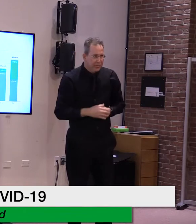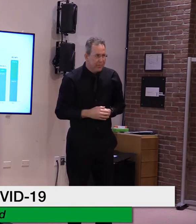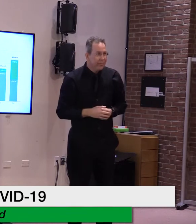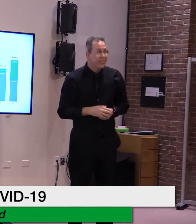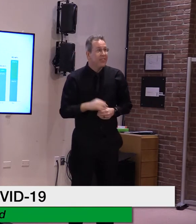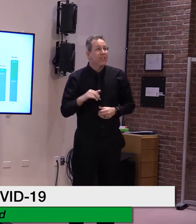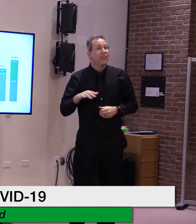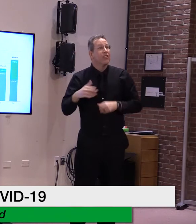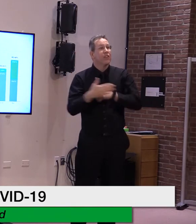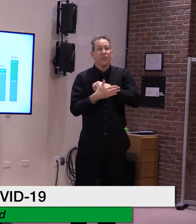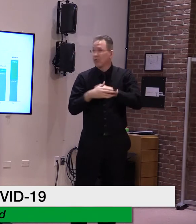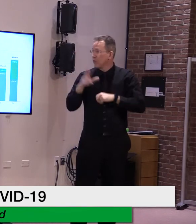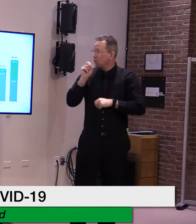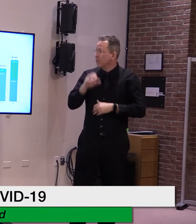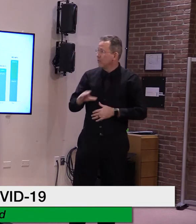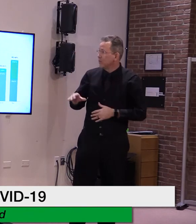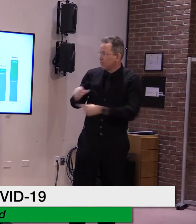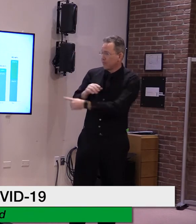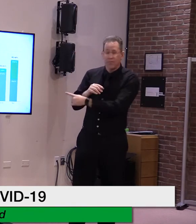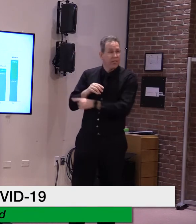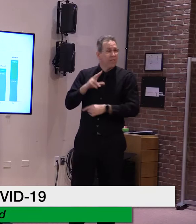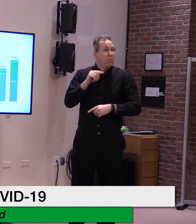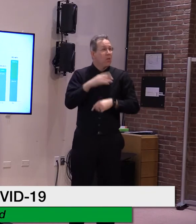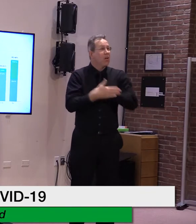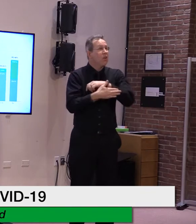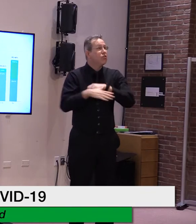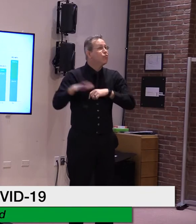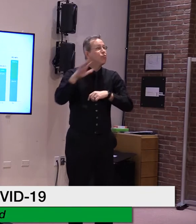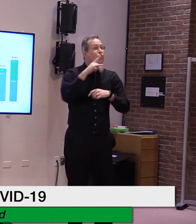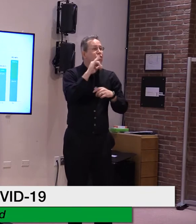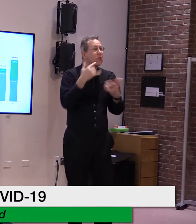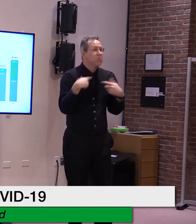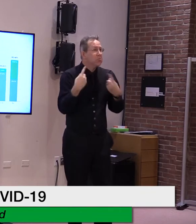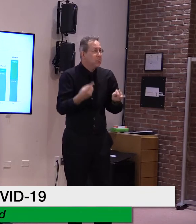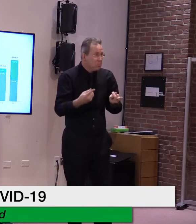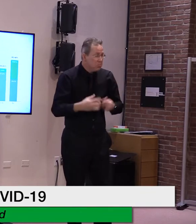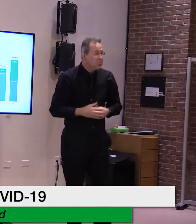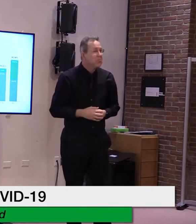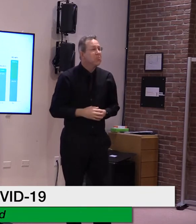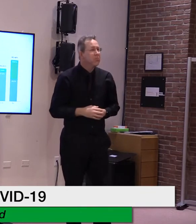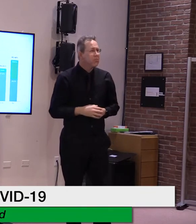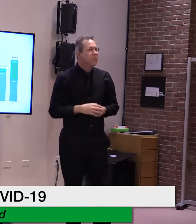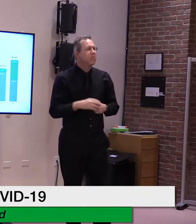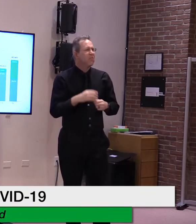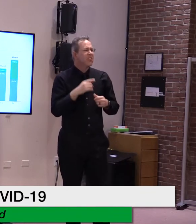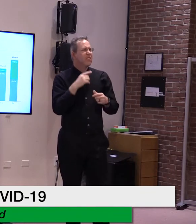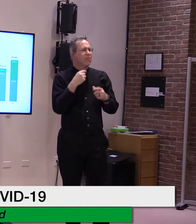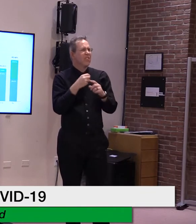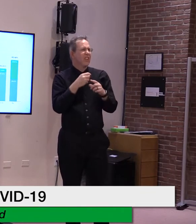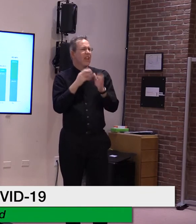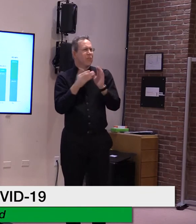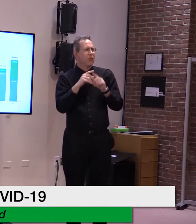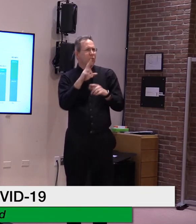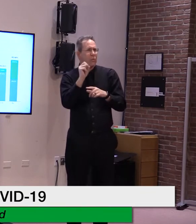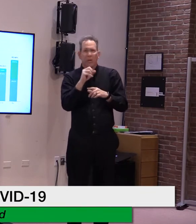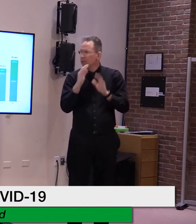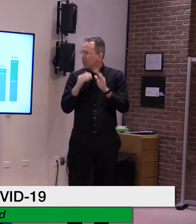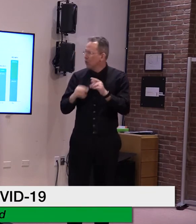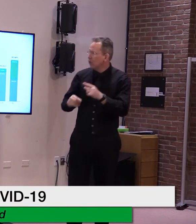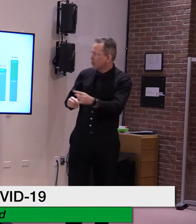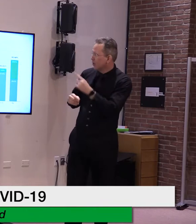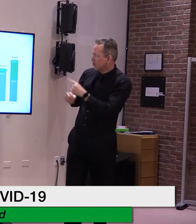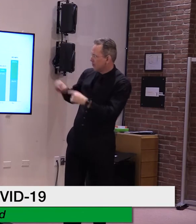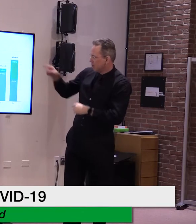this age group. We're also making significant progress among those 65 to 74 years old, with thousands